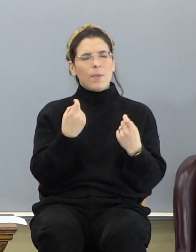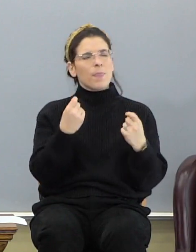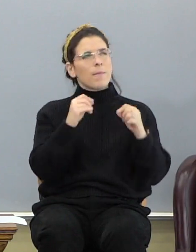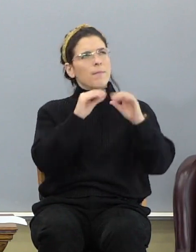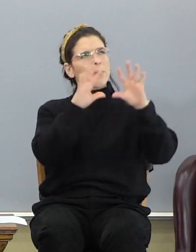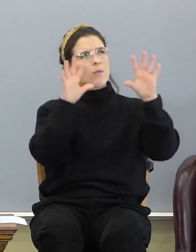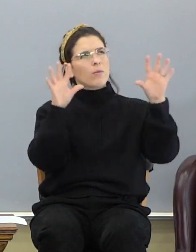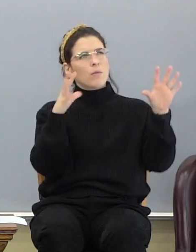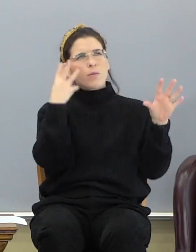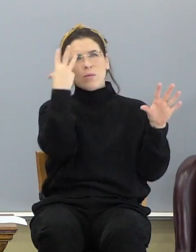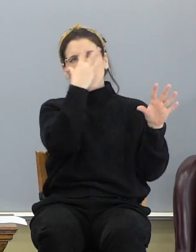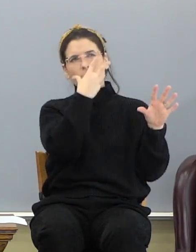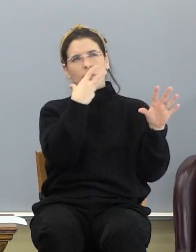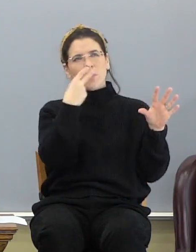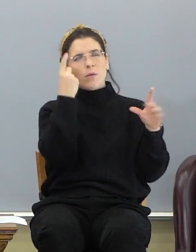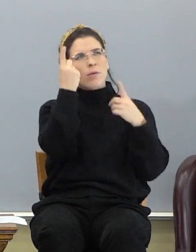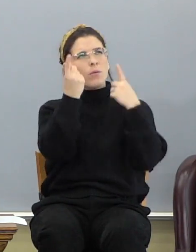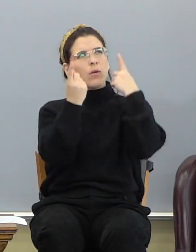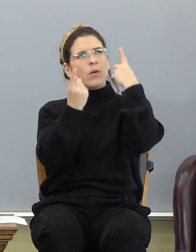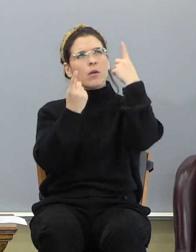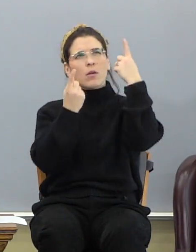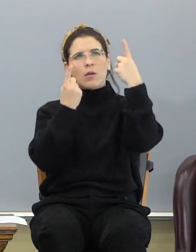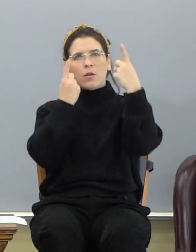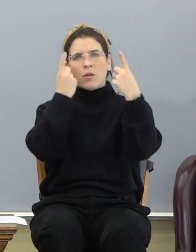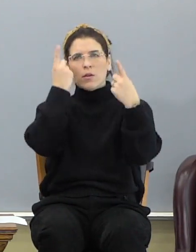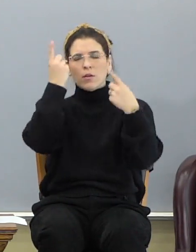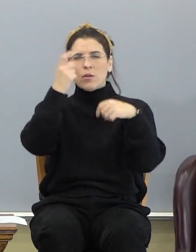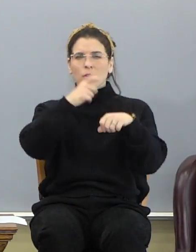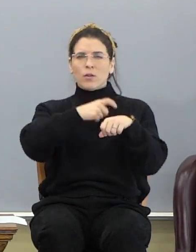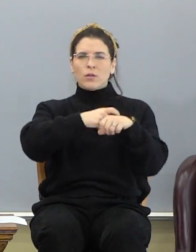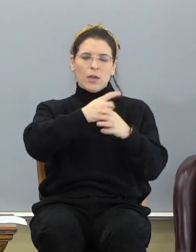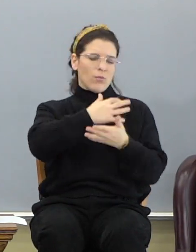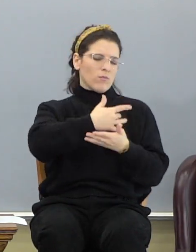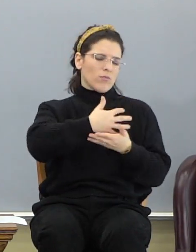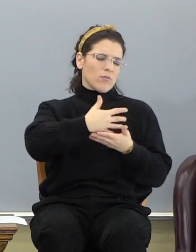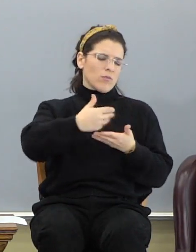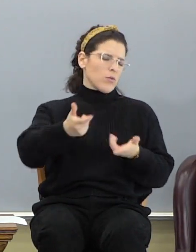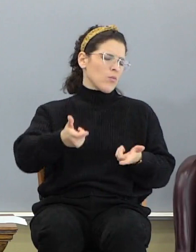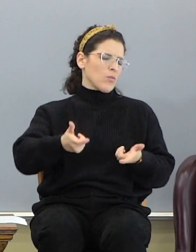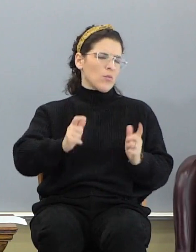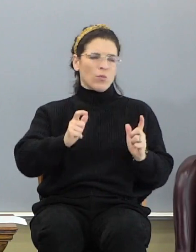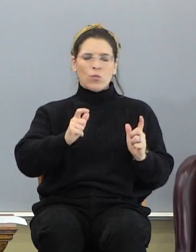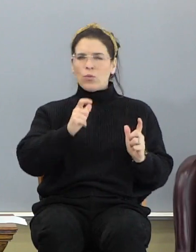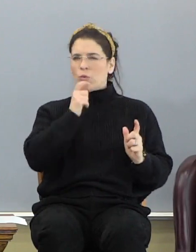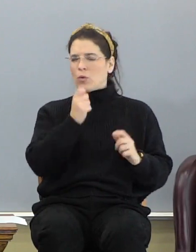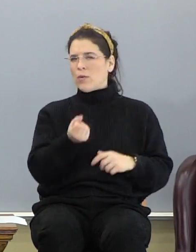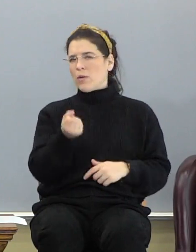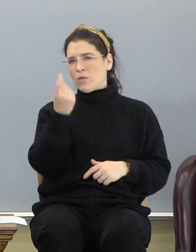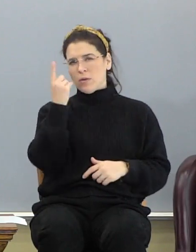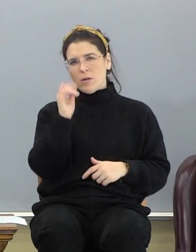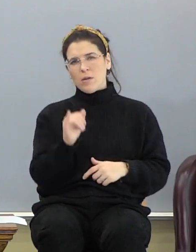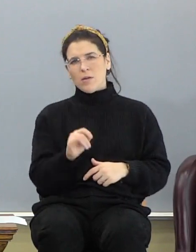wonder, and time's going to pass so quickly that you'll, you won't even realize it.